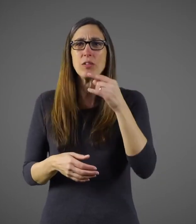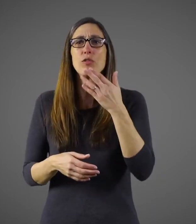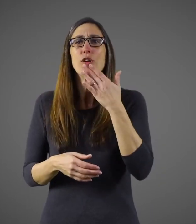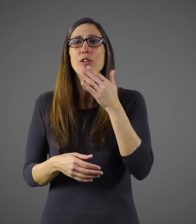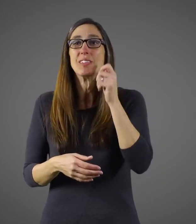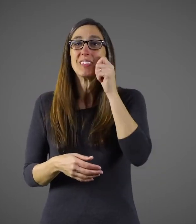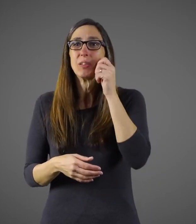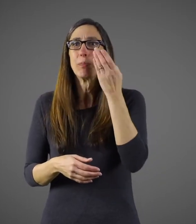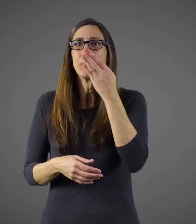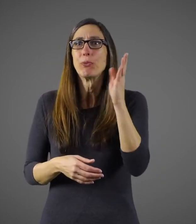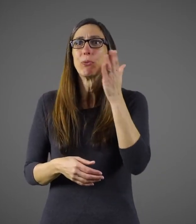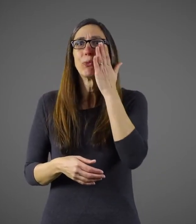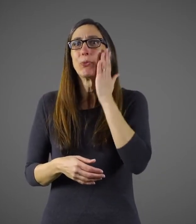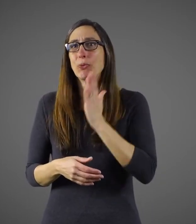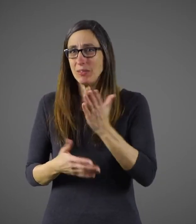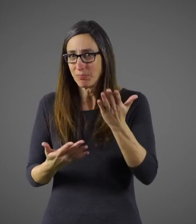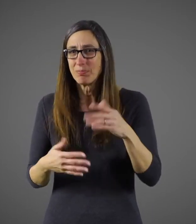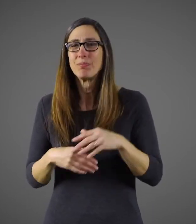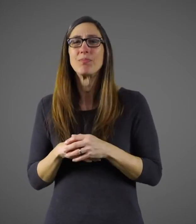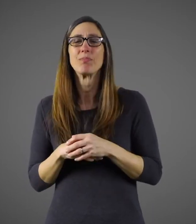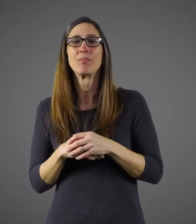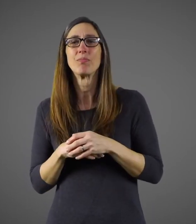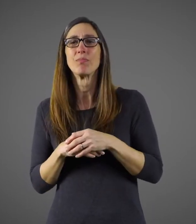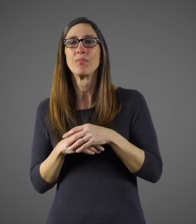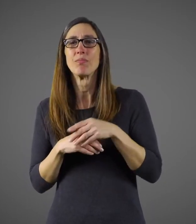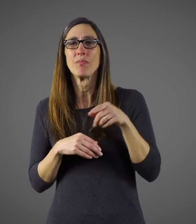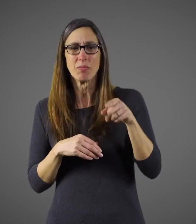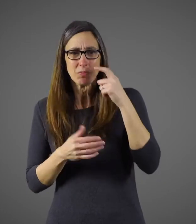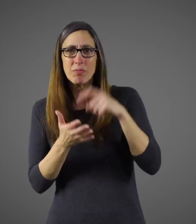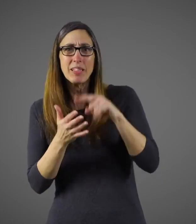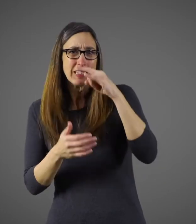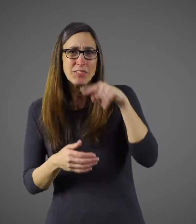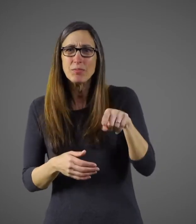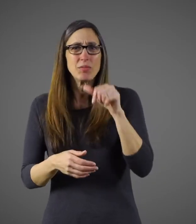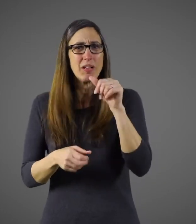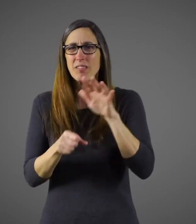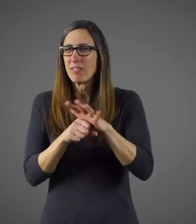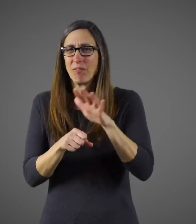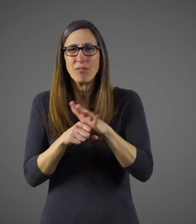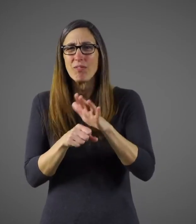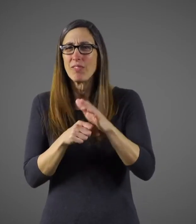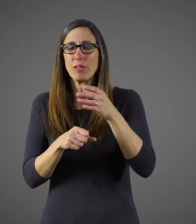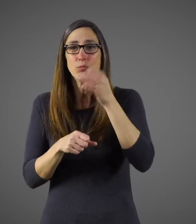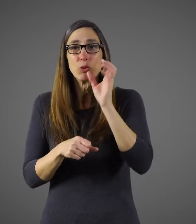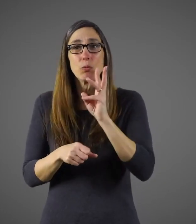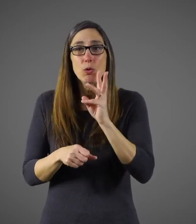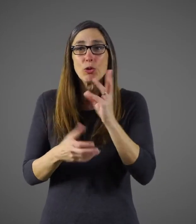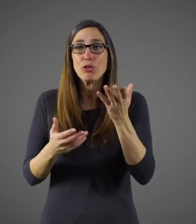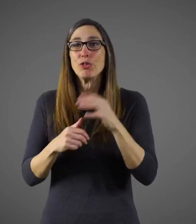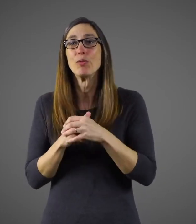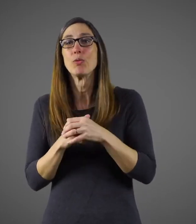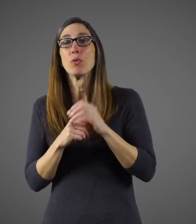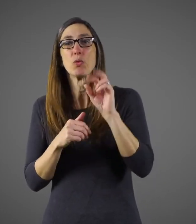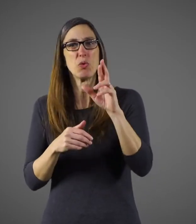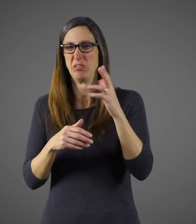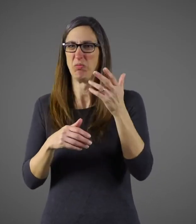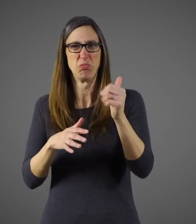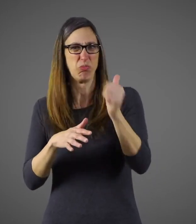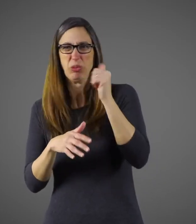If the child's face is becoming blue. If the child is not drinking enough water and even